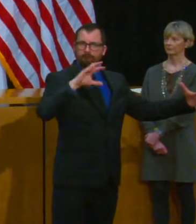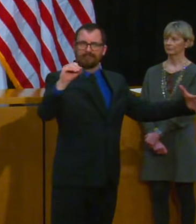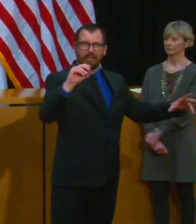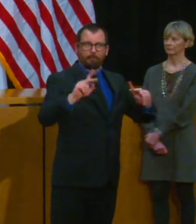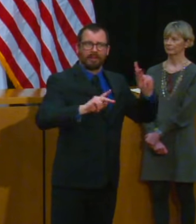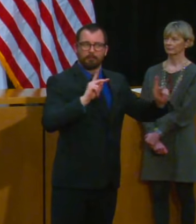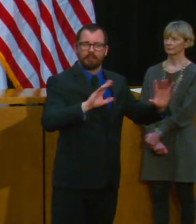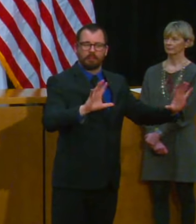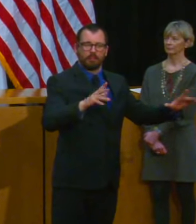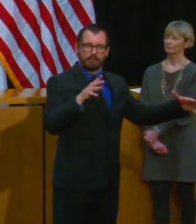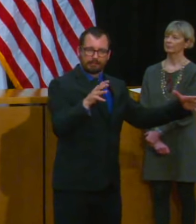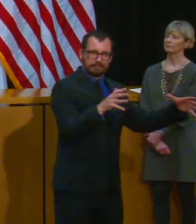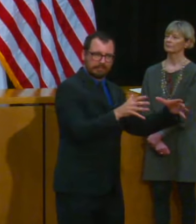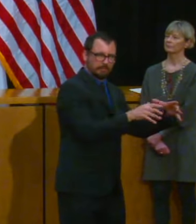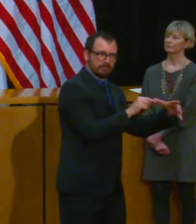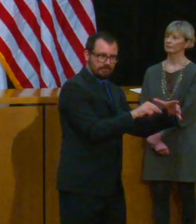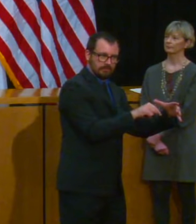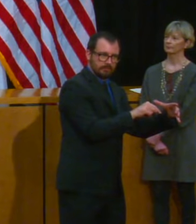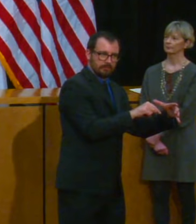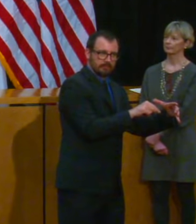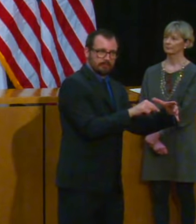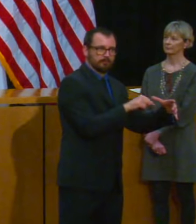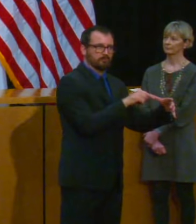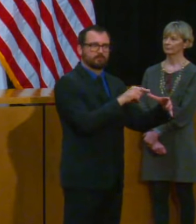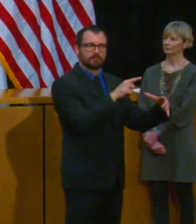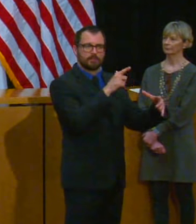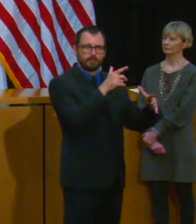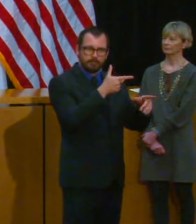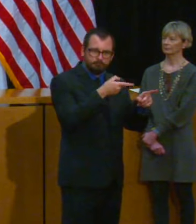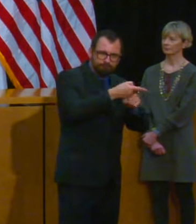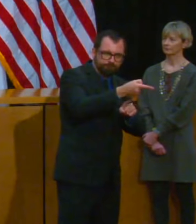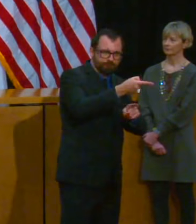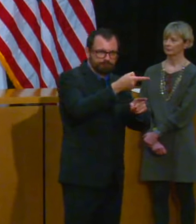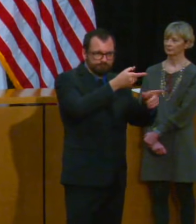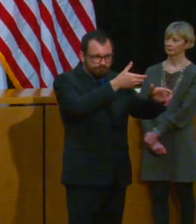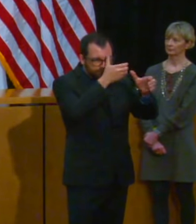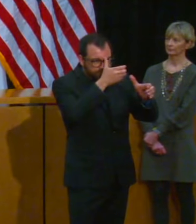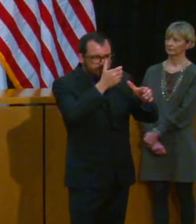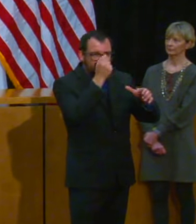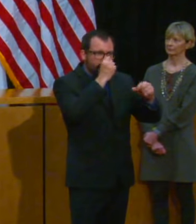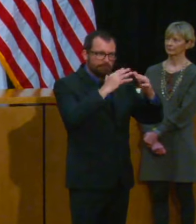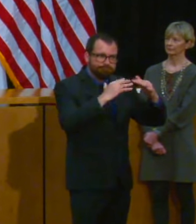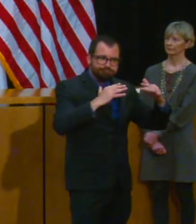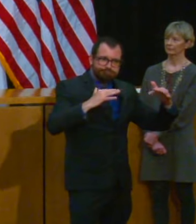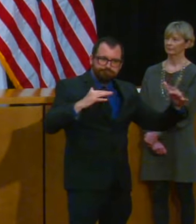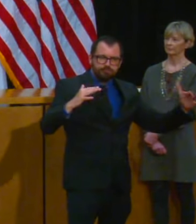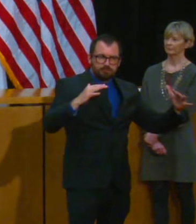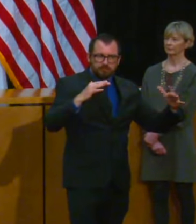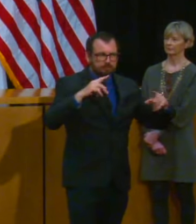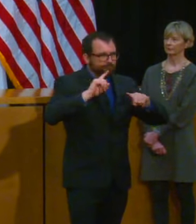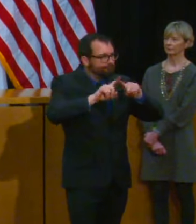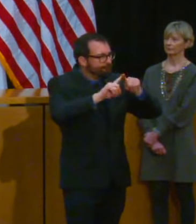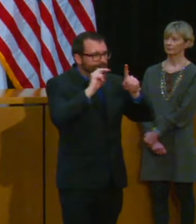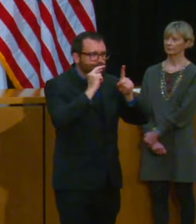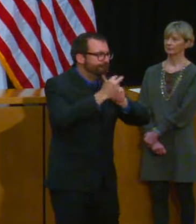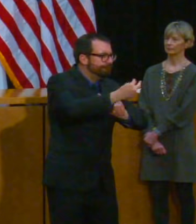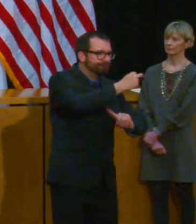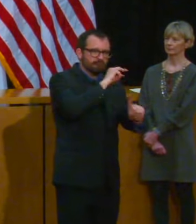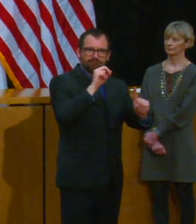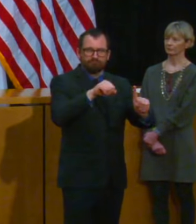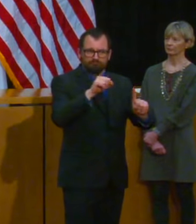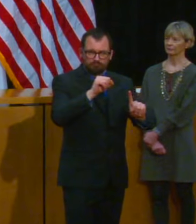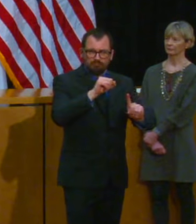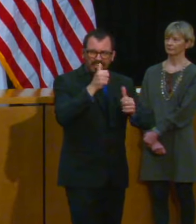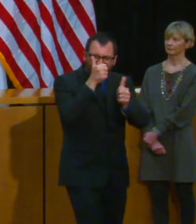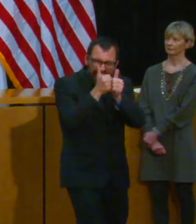together a group of pretty smart people that come from a variety of key sectors in Massachusetts and then basically say to everybody else